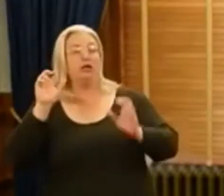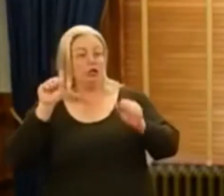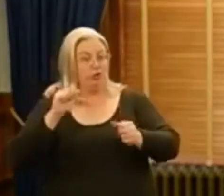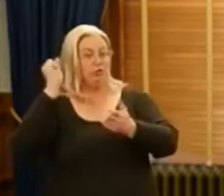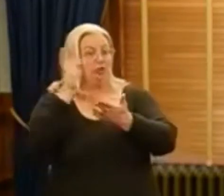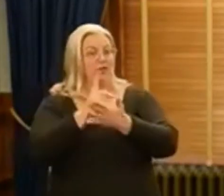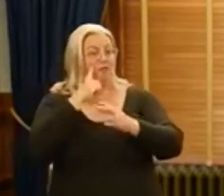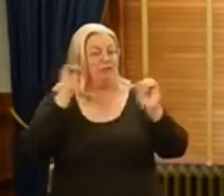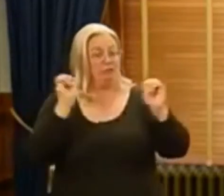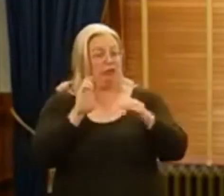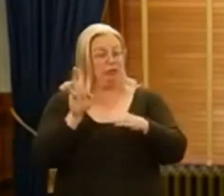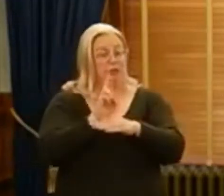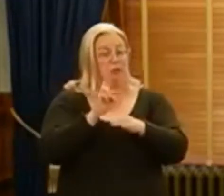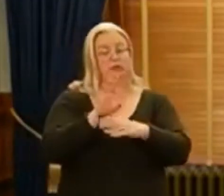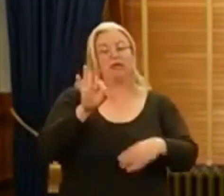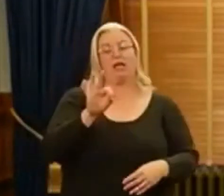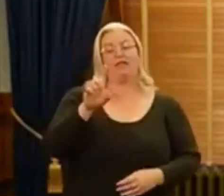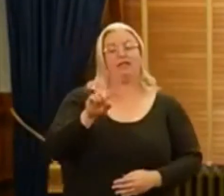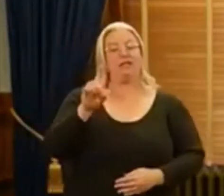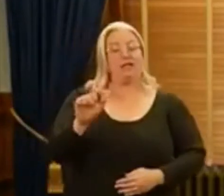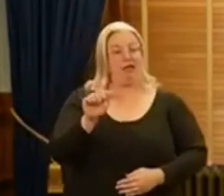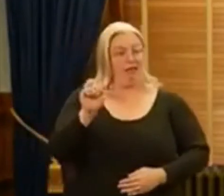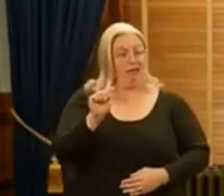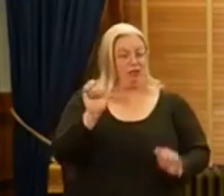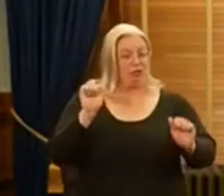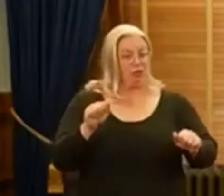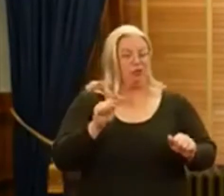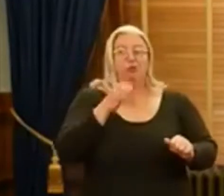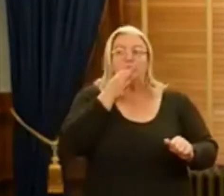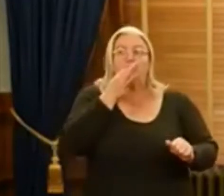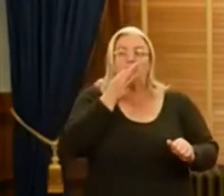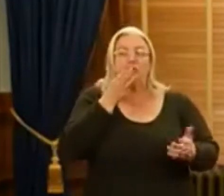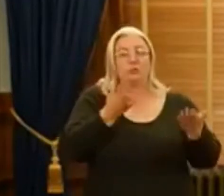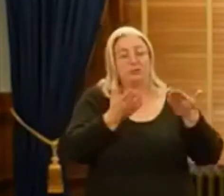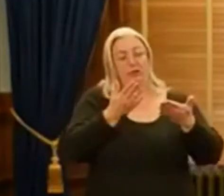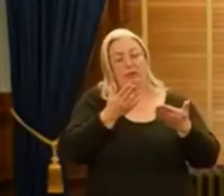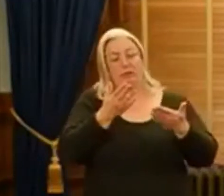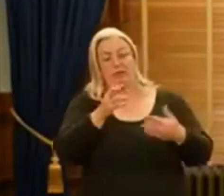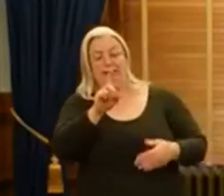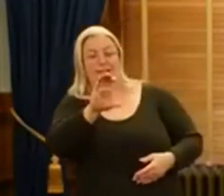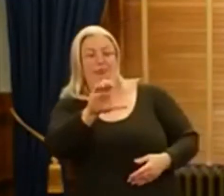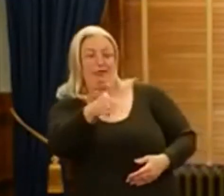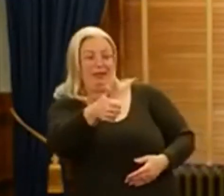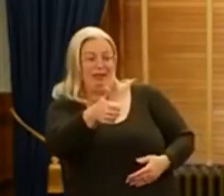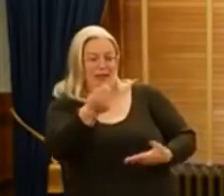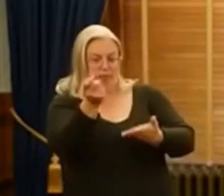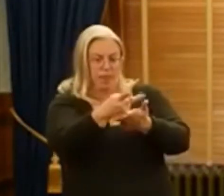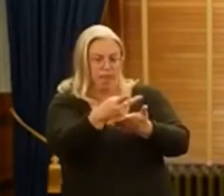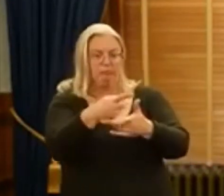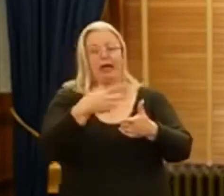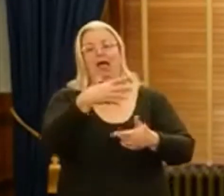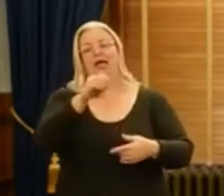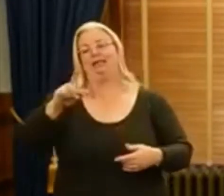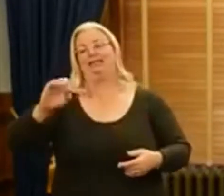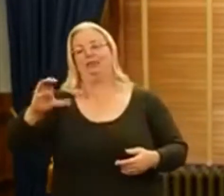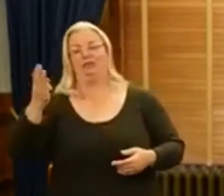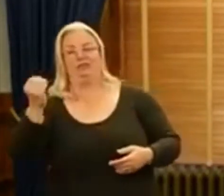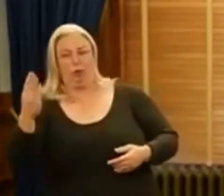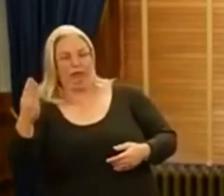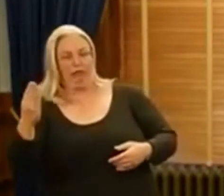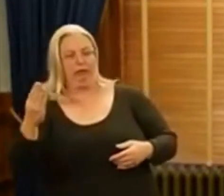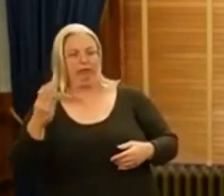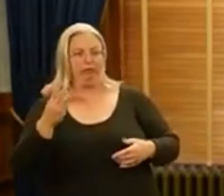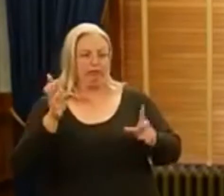emergency use by the Food and Drug Administration as soon as December 10th and December 14th,